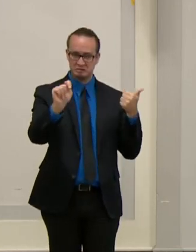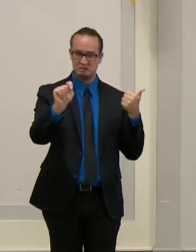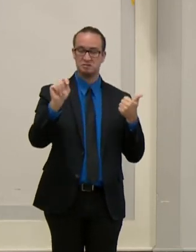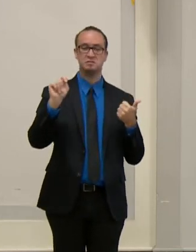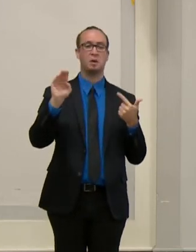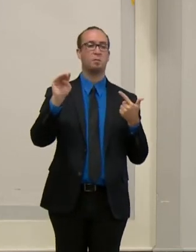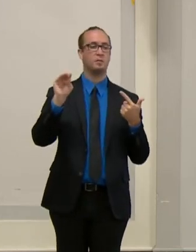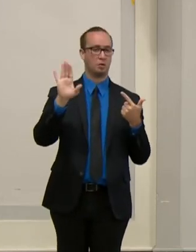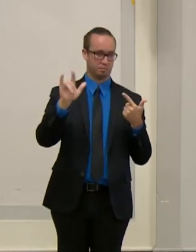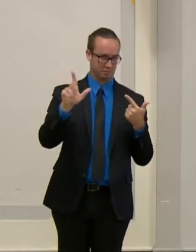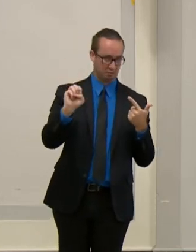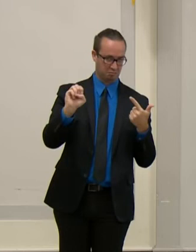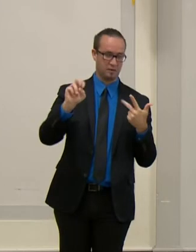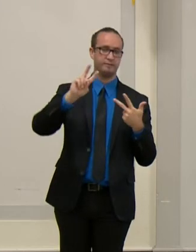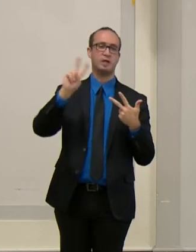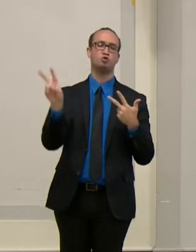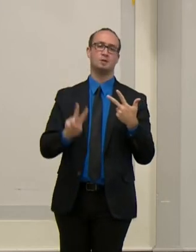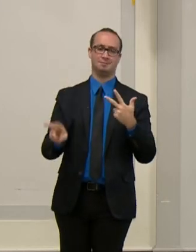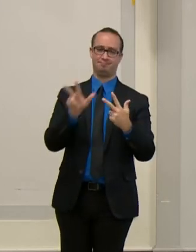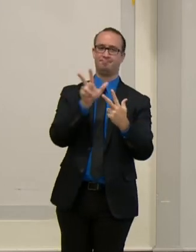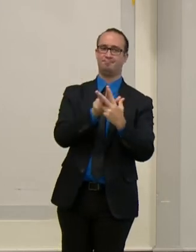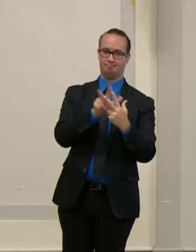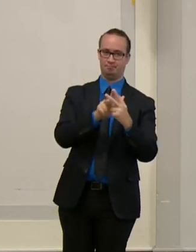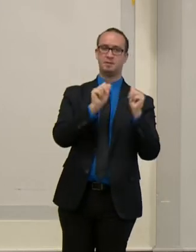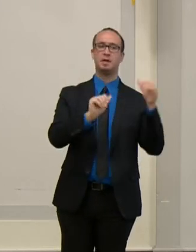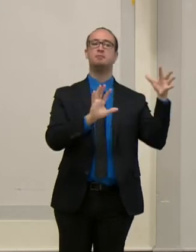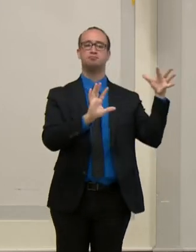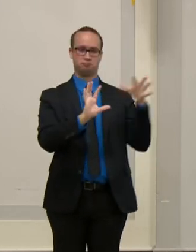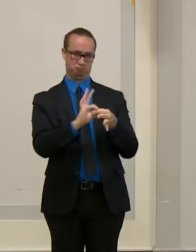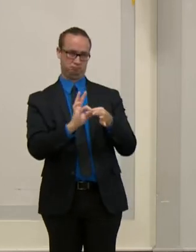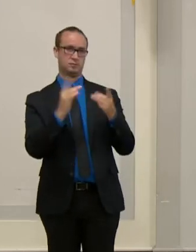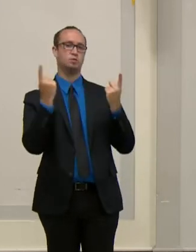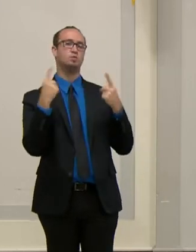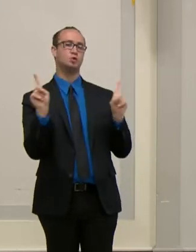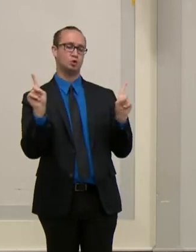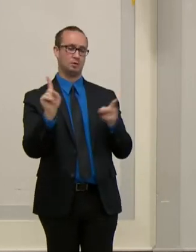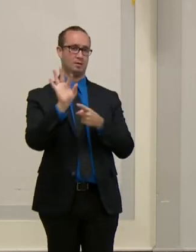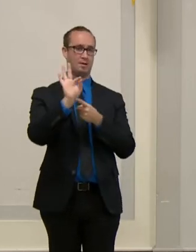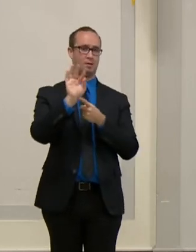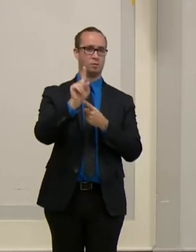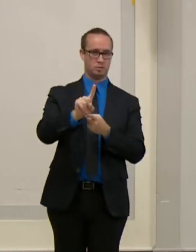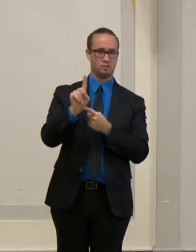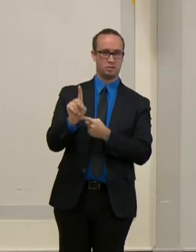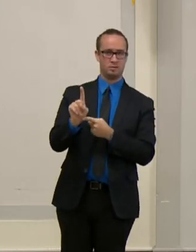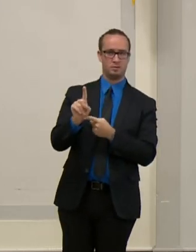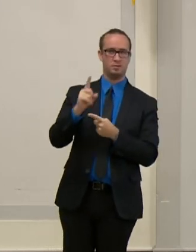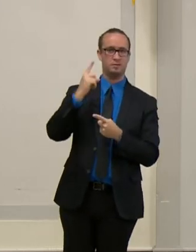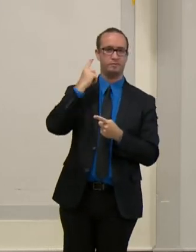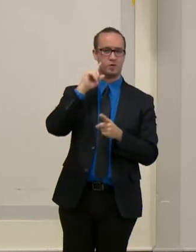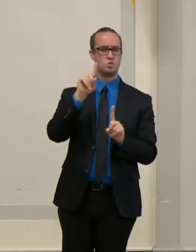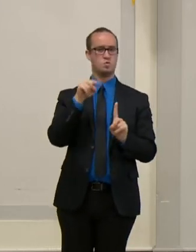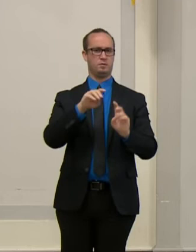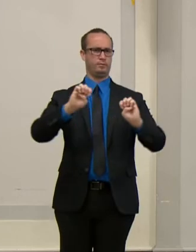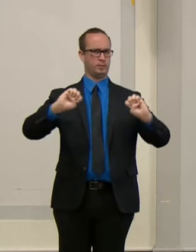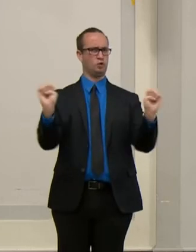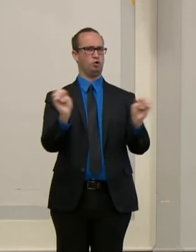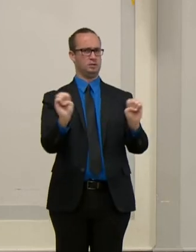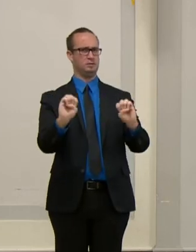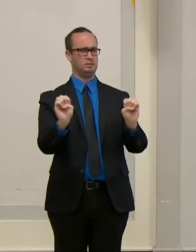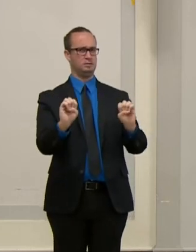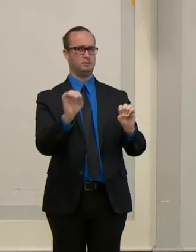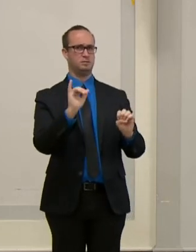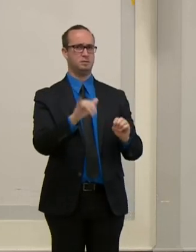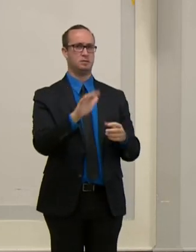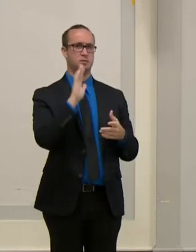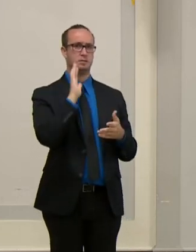providers. Text 911 is an enhancement to the emergency system in our community and will be a great benefit to